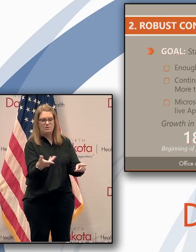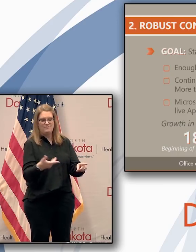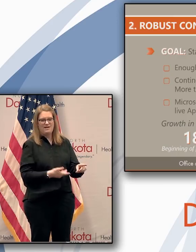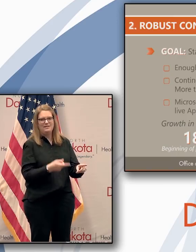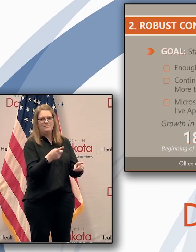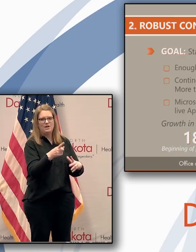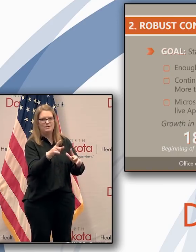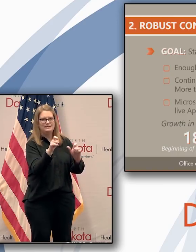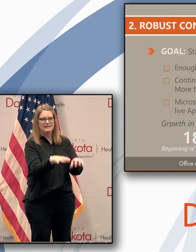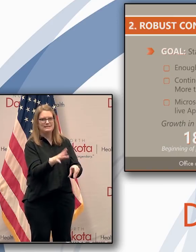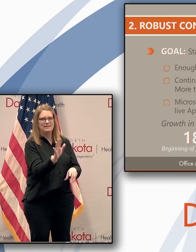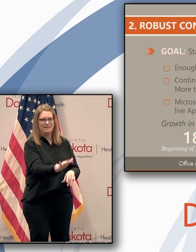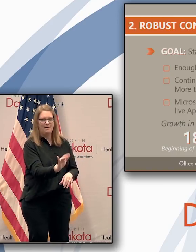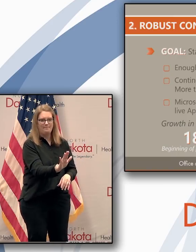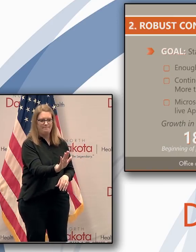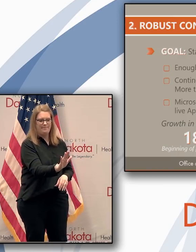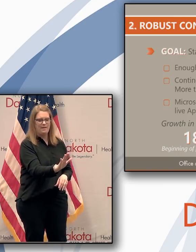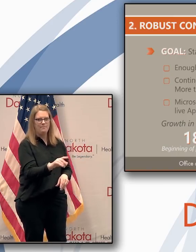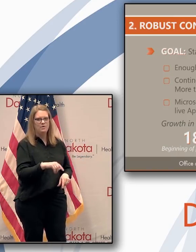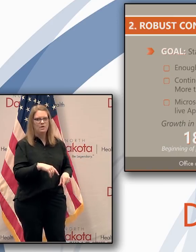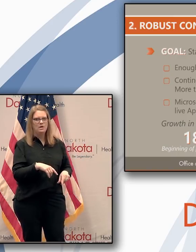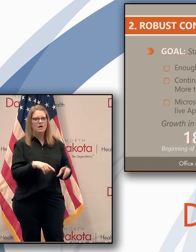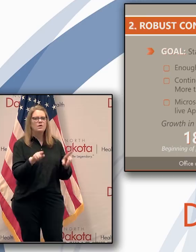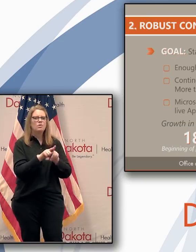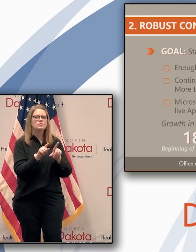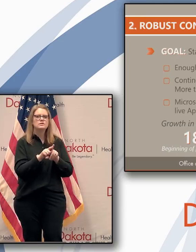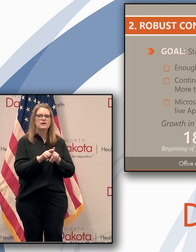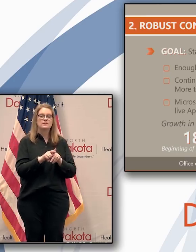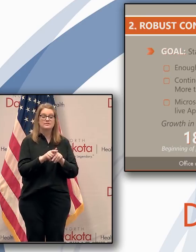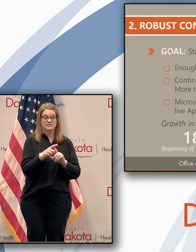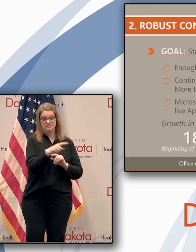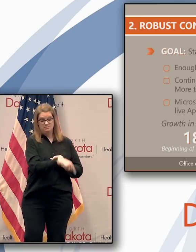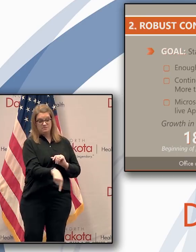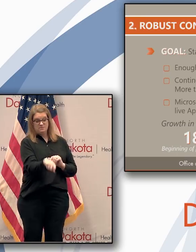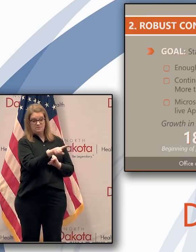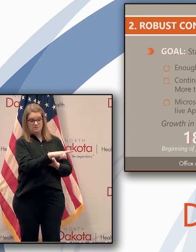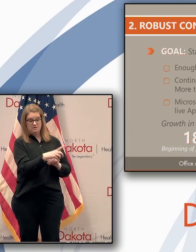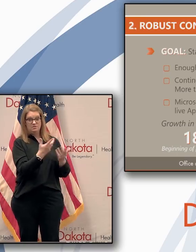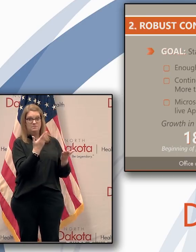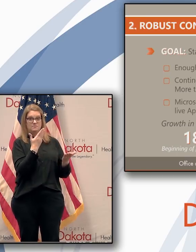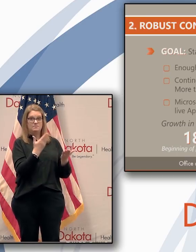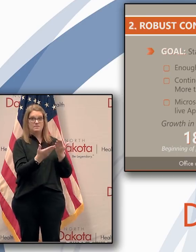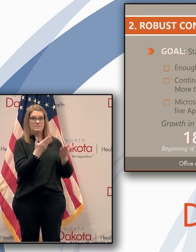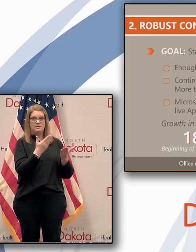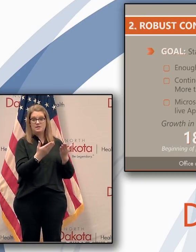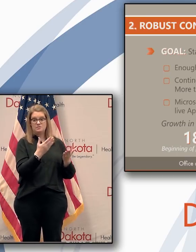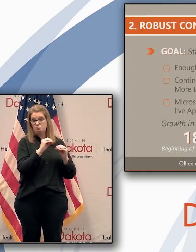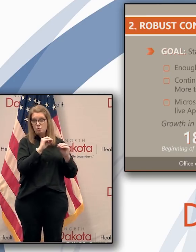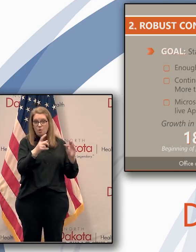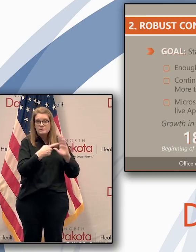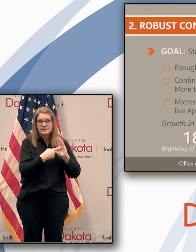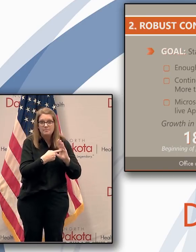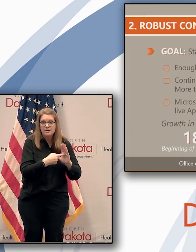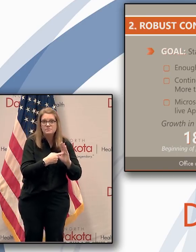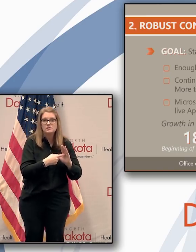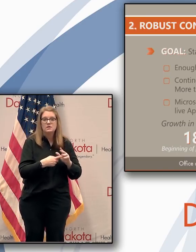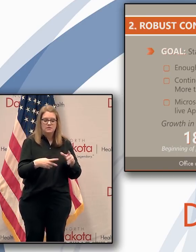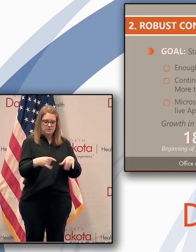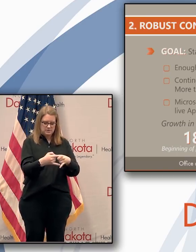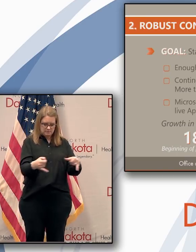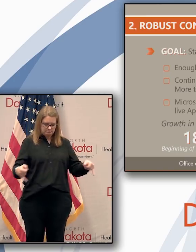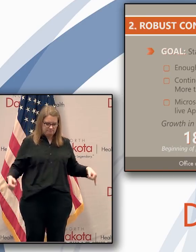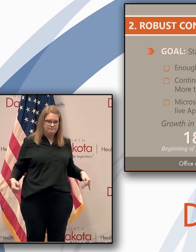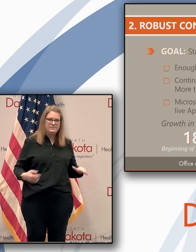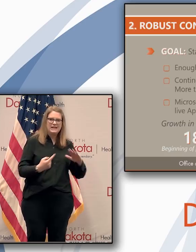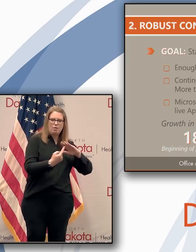make sure. then where necessary, having people quarantine who don't have systems or people that do are symptomatic for them to